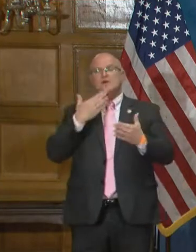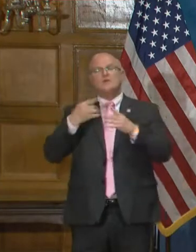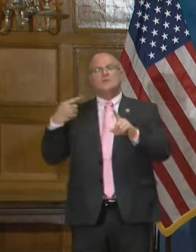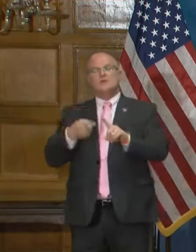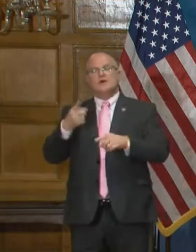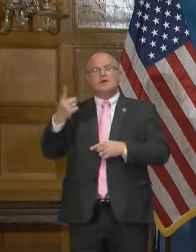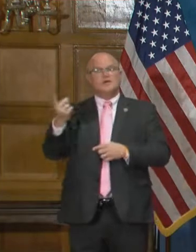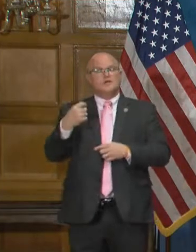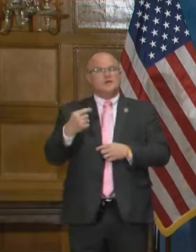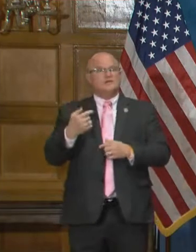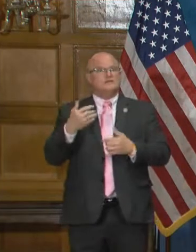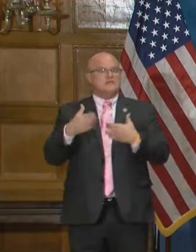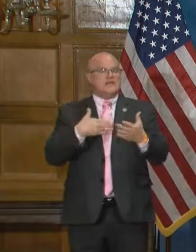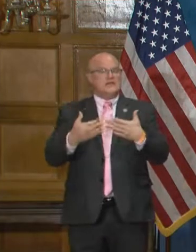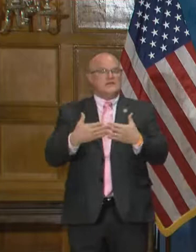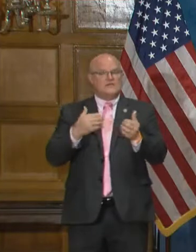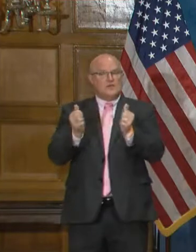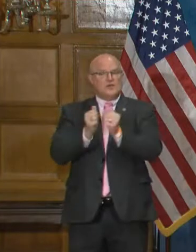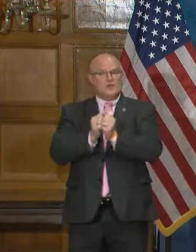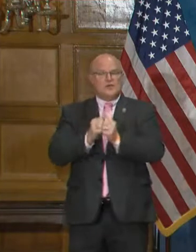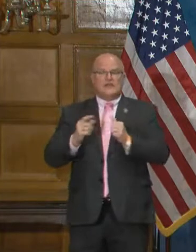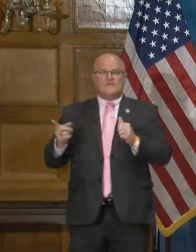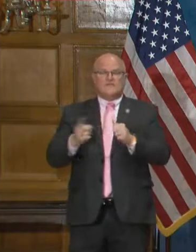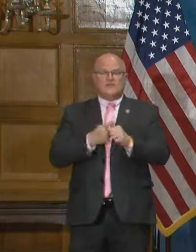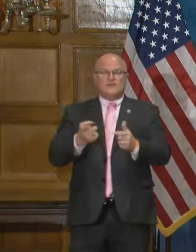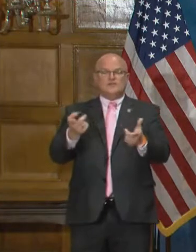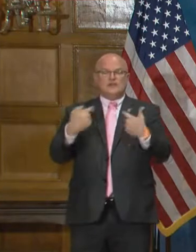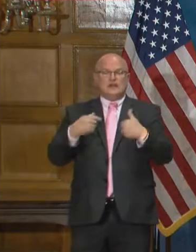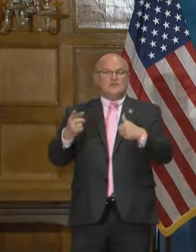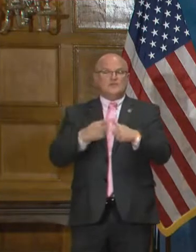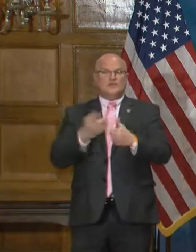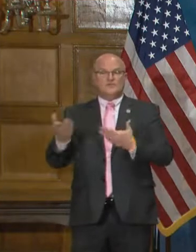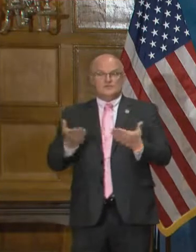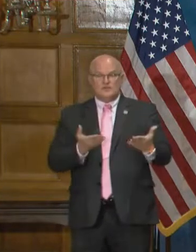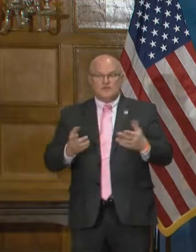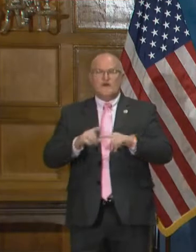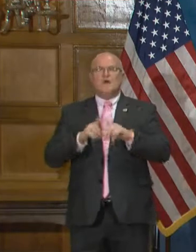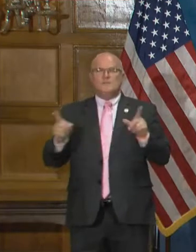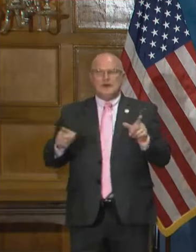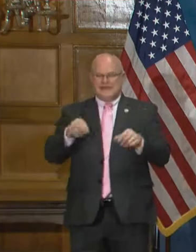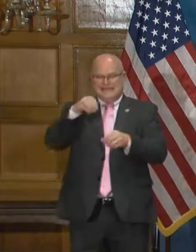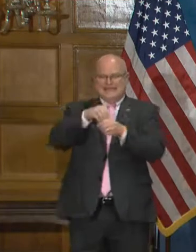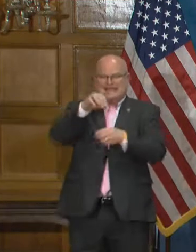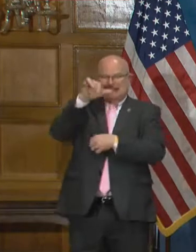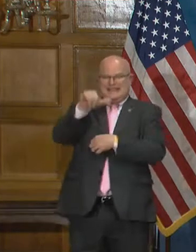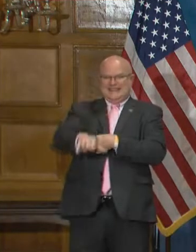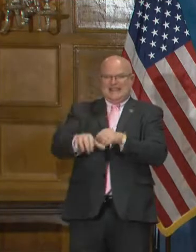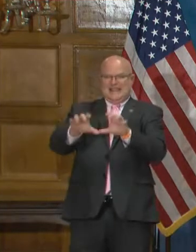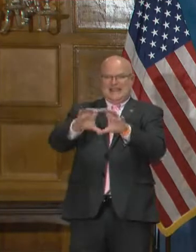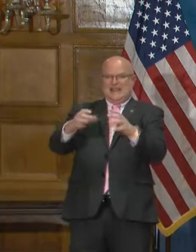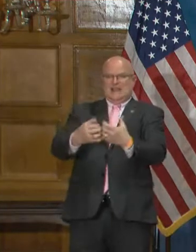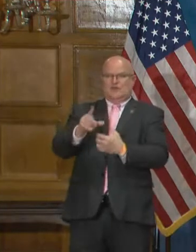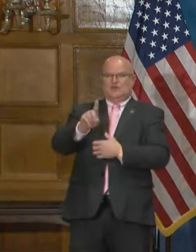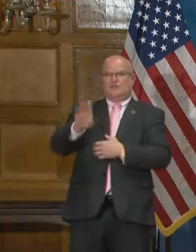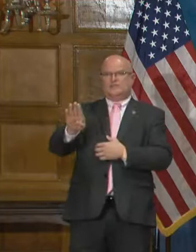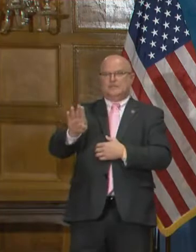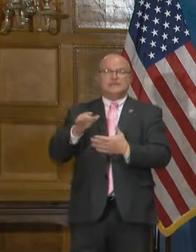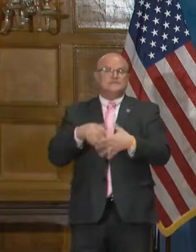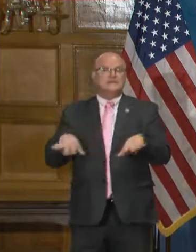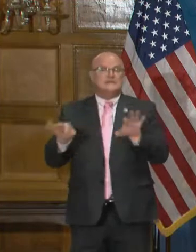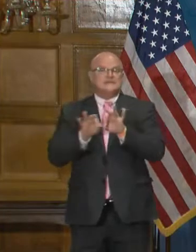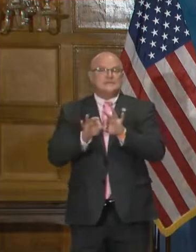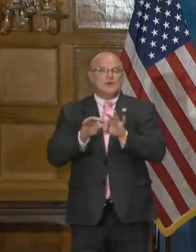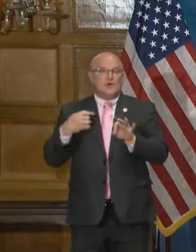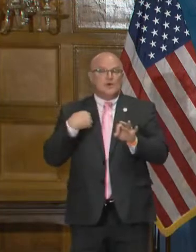point. Good question. So even with those is first come, sir, first served, but it needs to be within that category. And that's important because